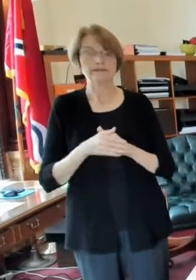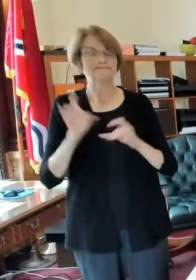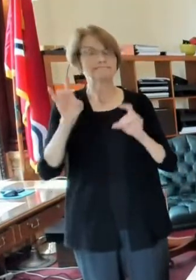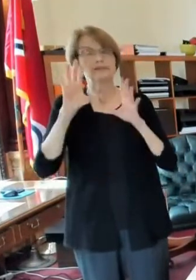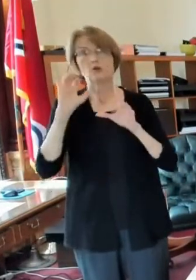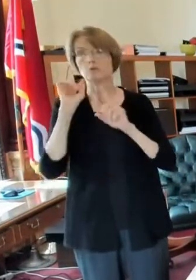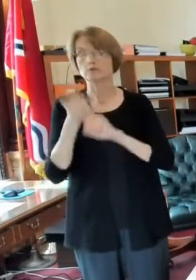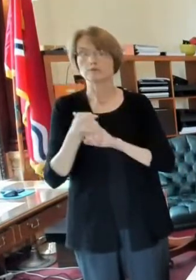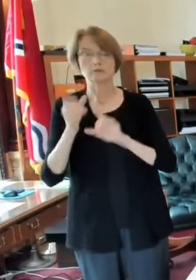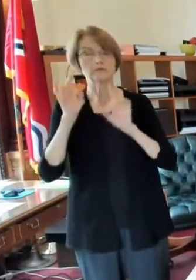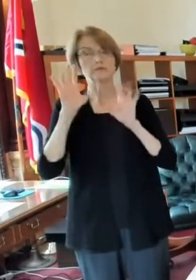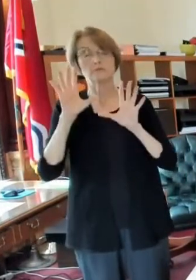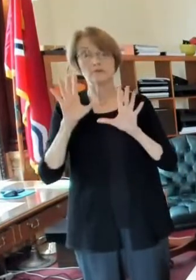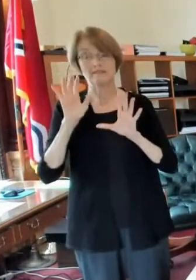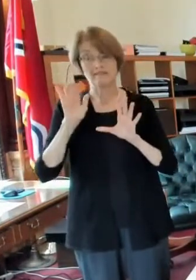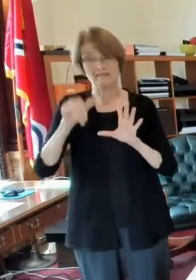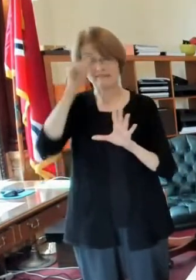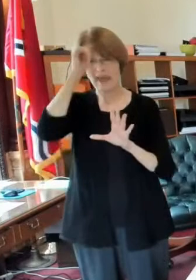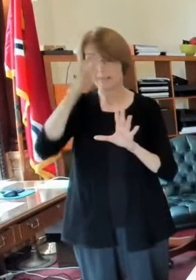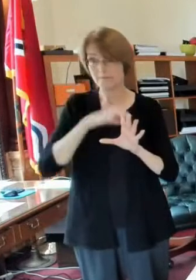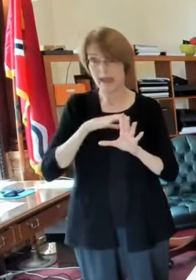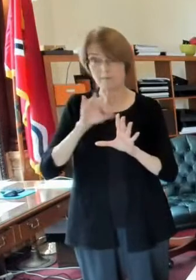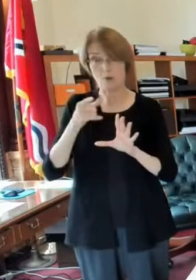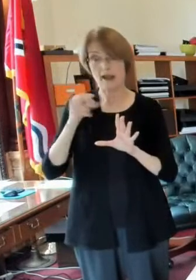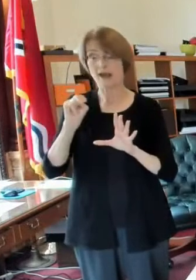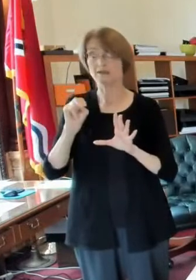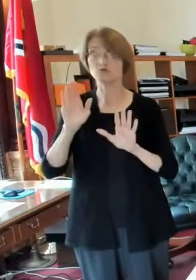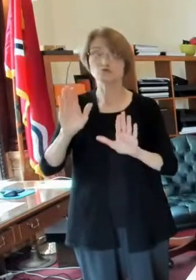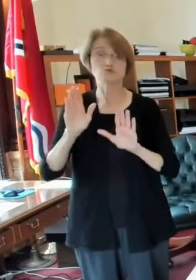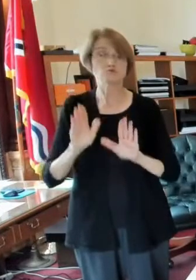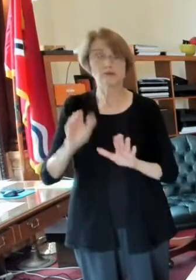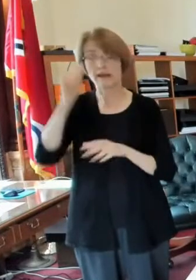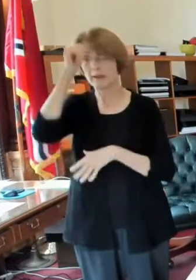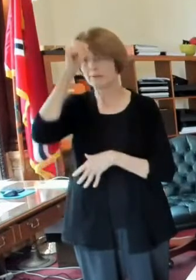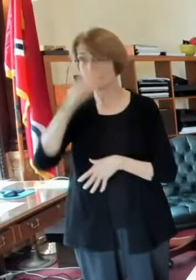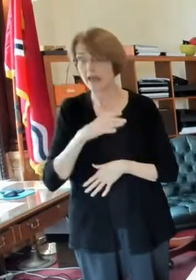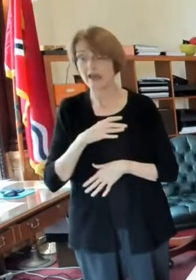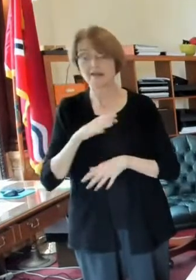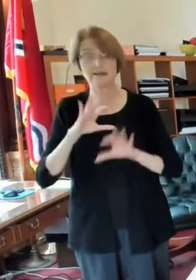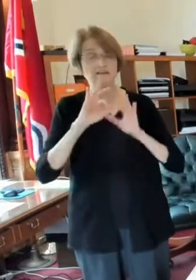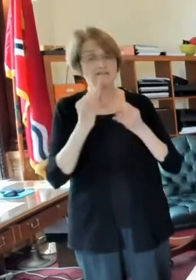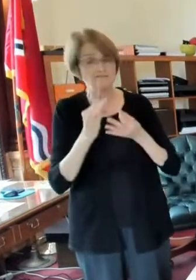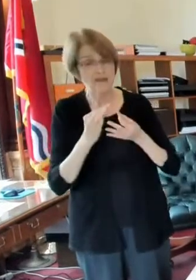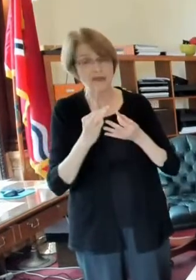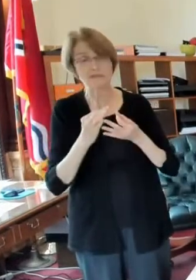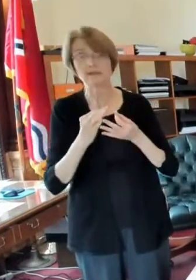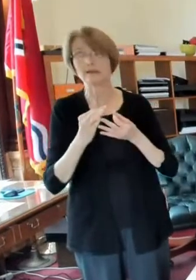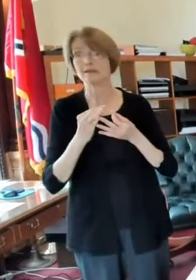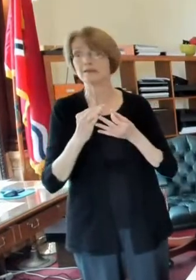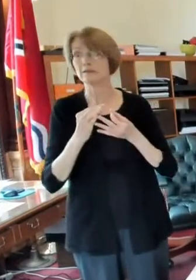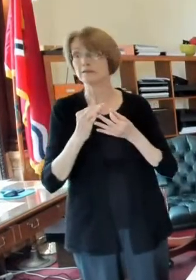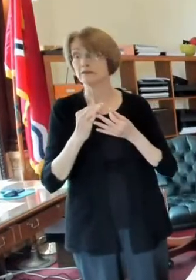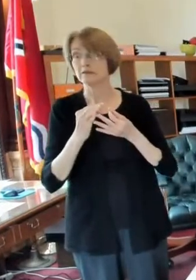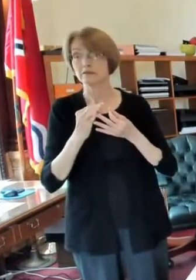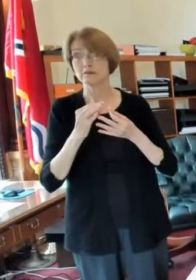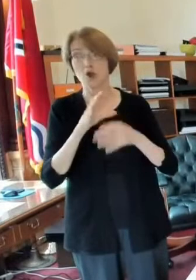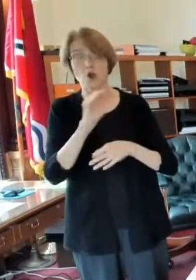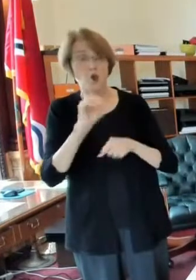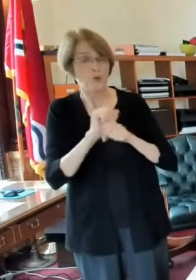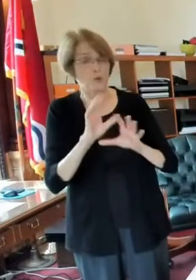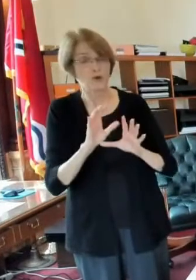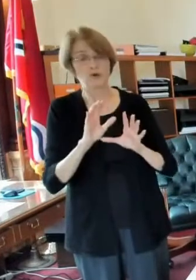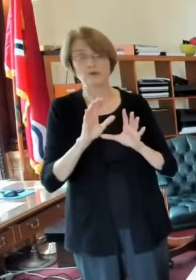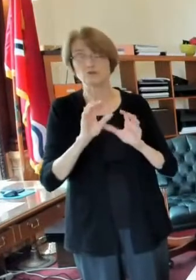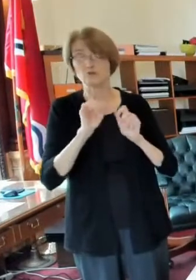really uh all all family and his co-workers uh everyone is just so heartbroken